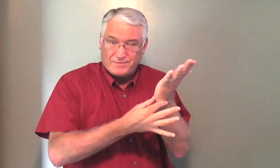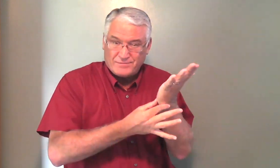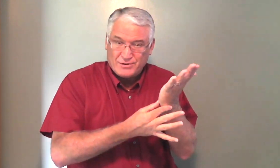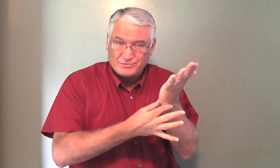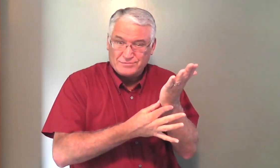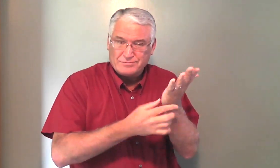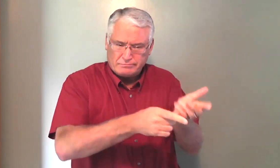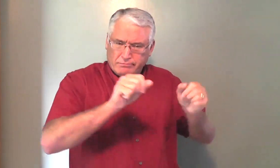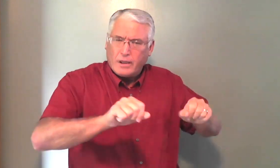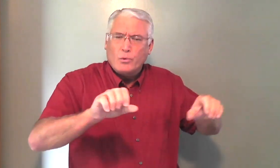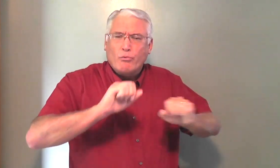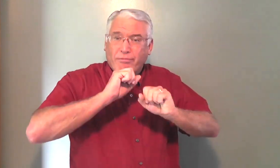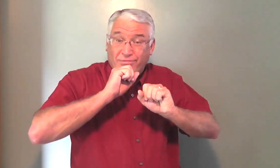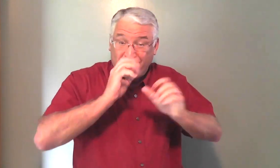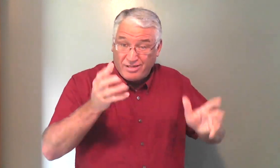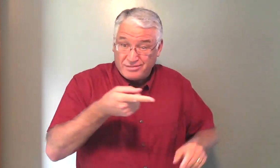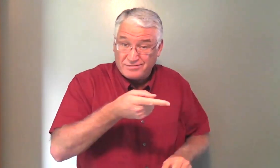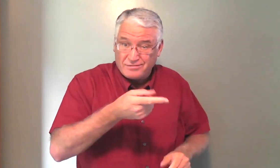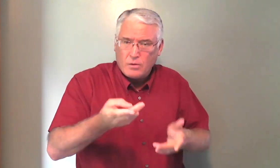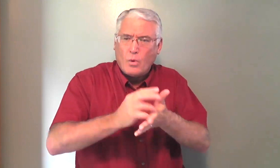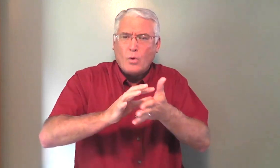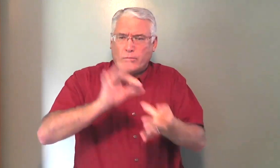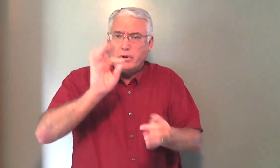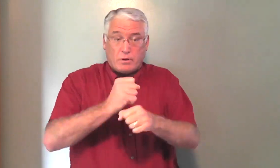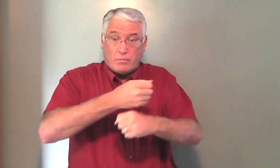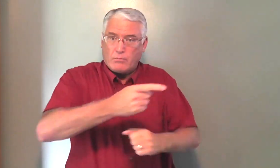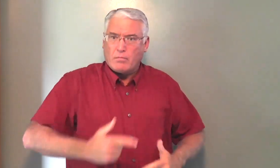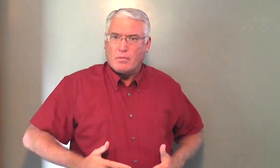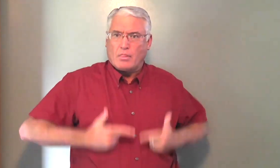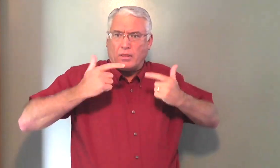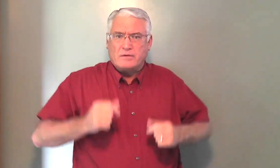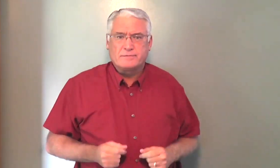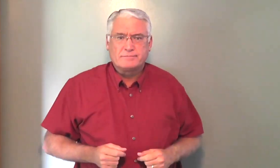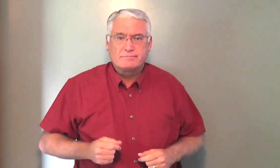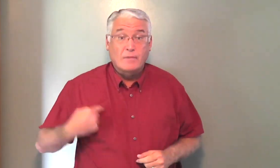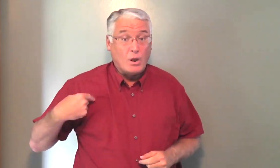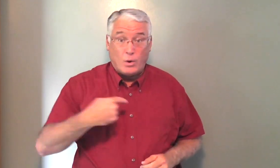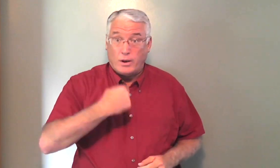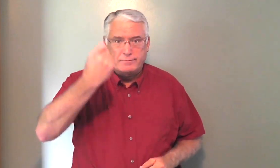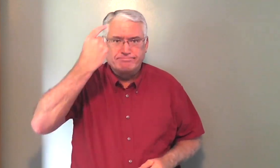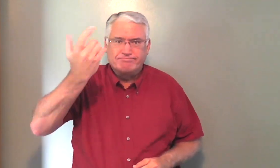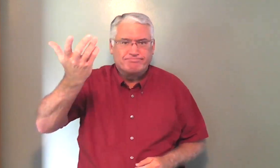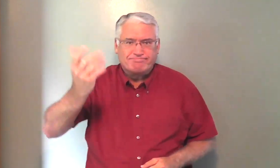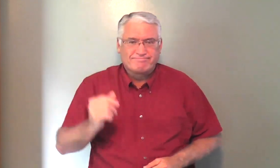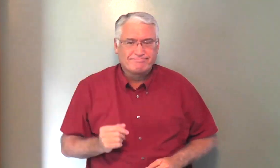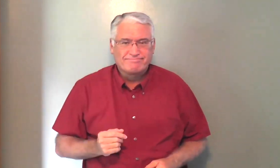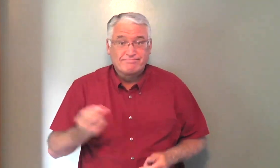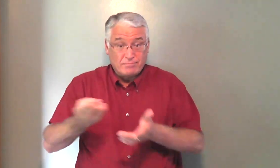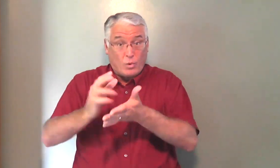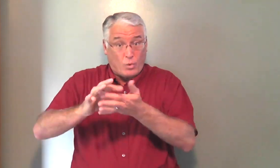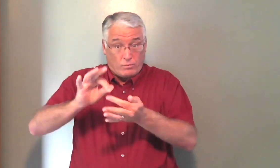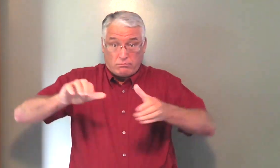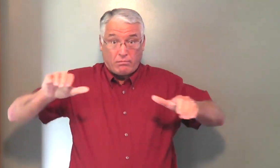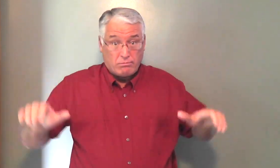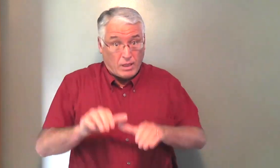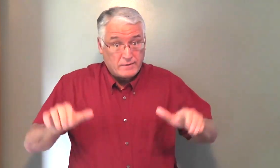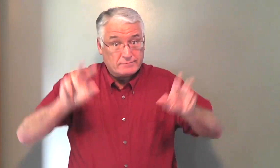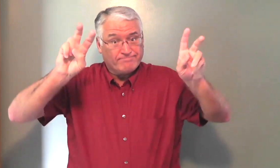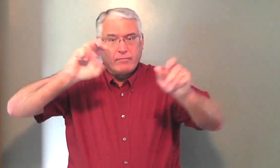spiritually dead in the flesh. And how the Holy Spirit brings them to life. We don't understand. The Holy Spirit